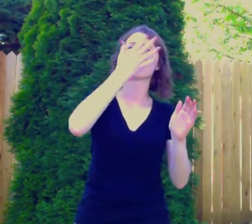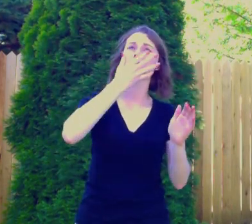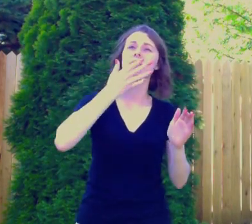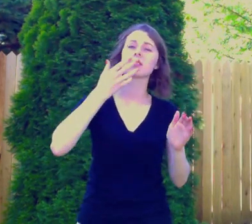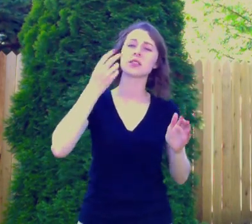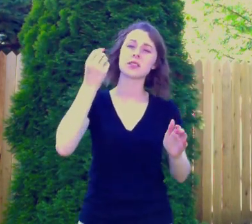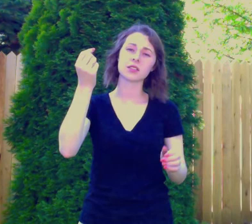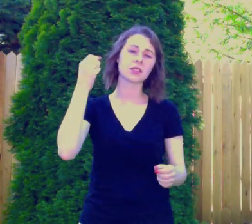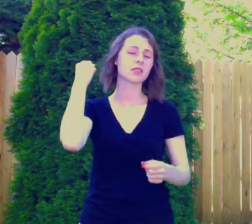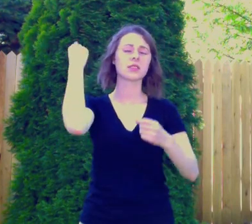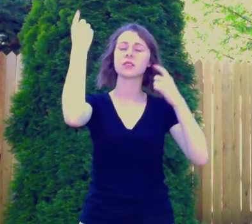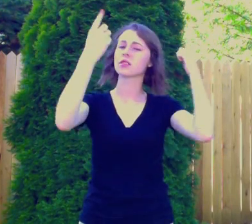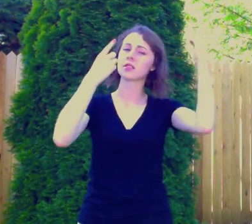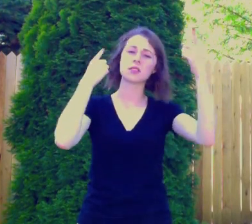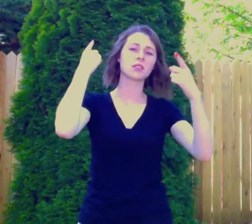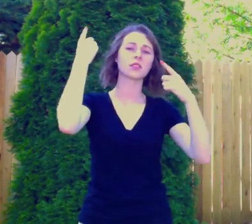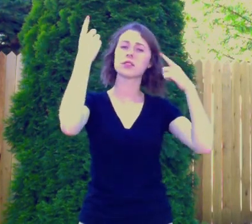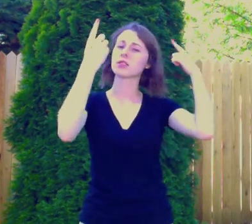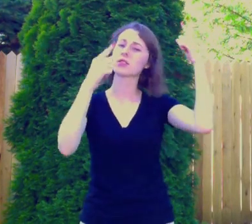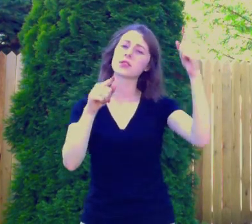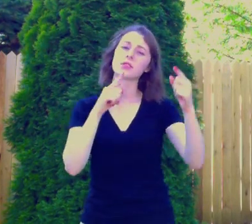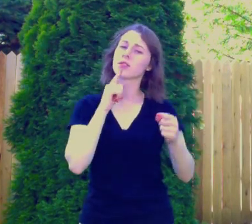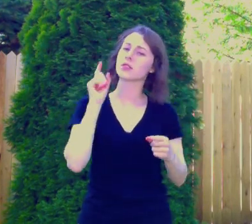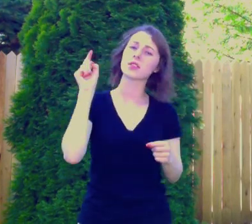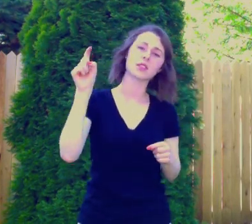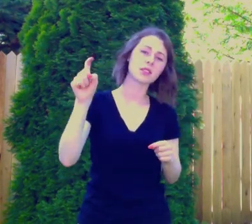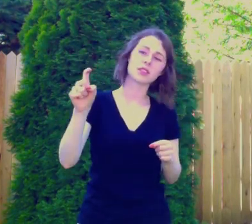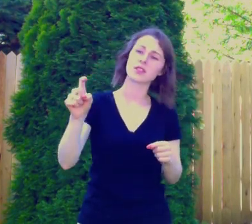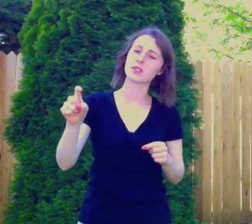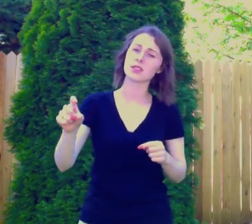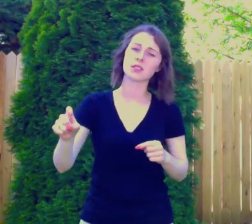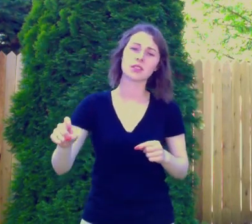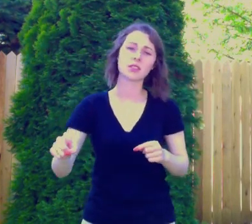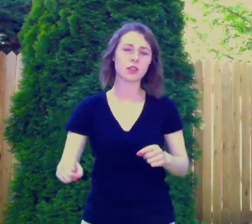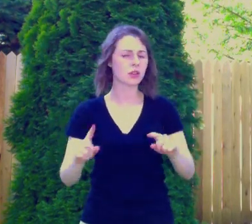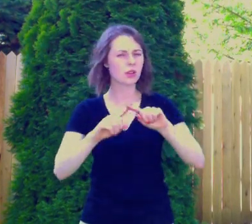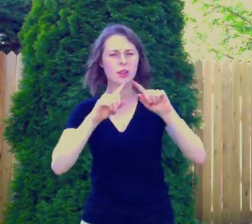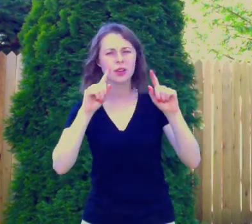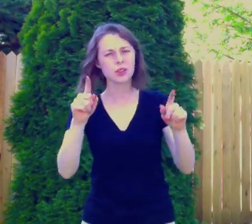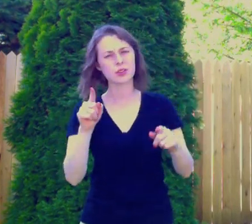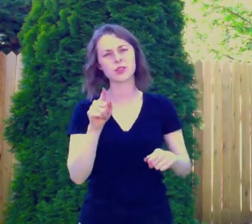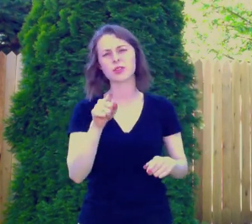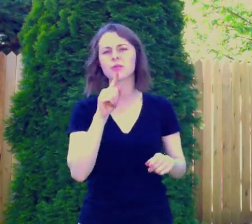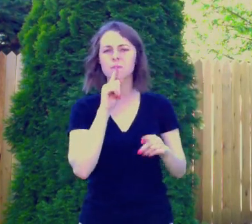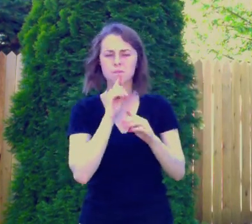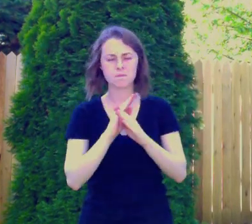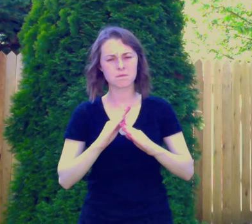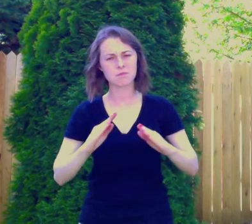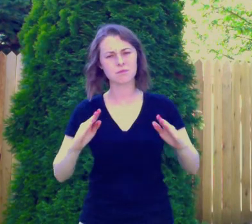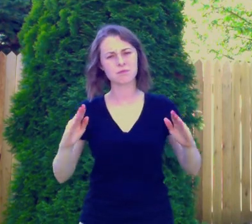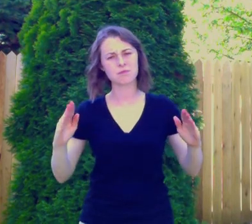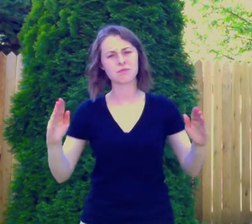that you meant to say Held in silence